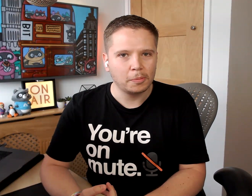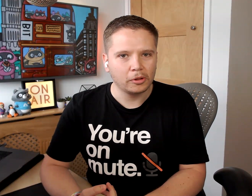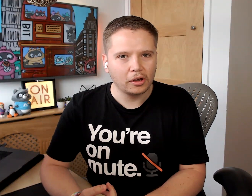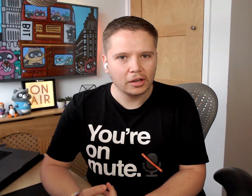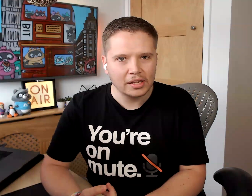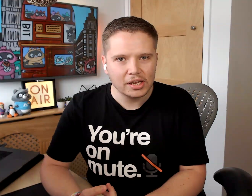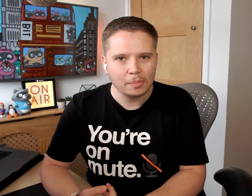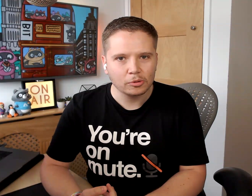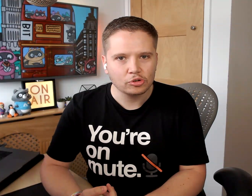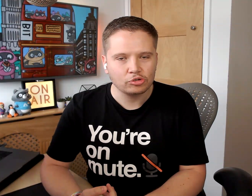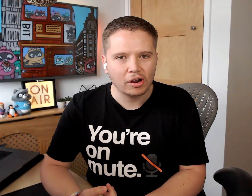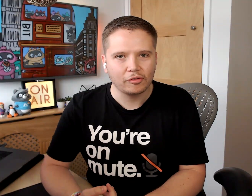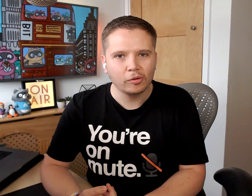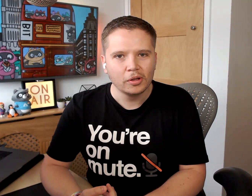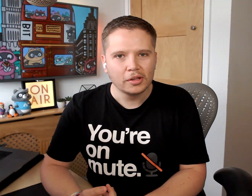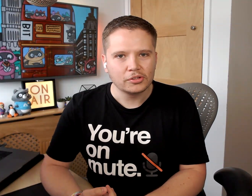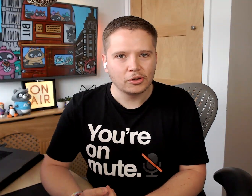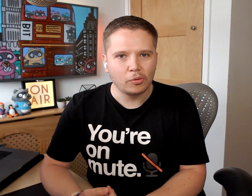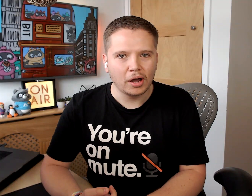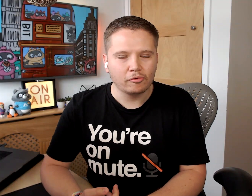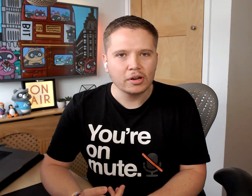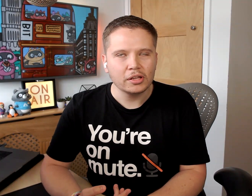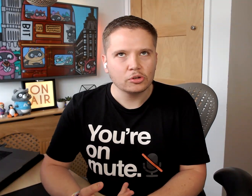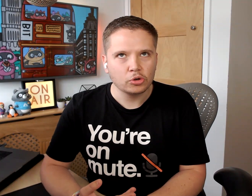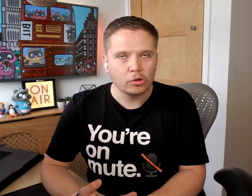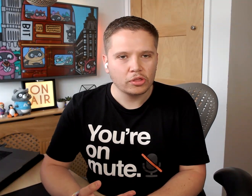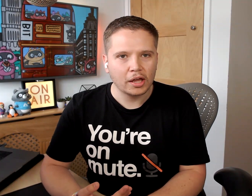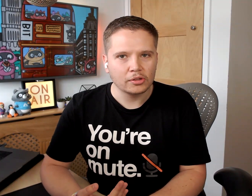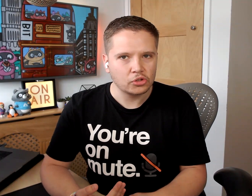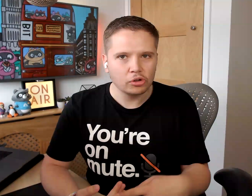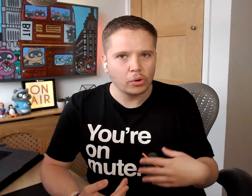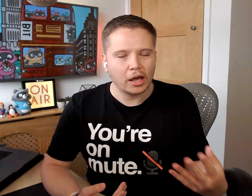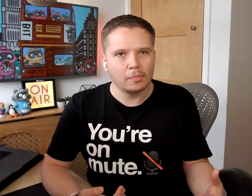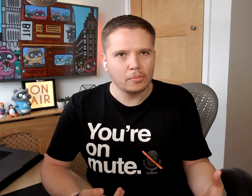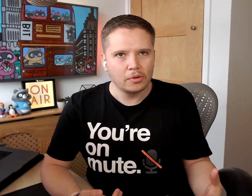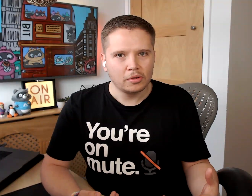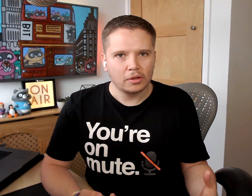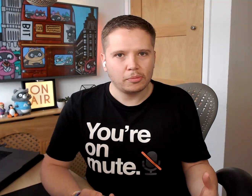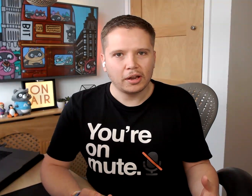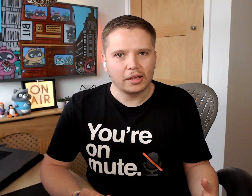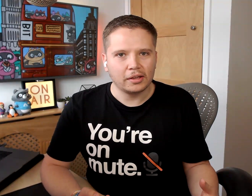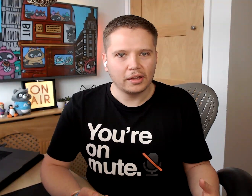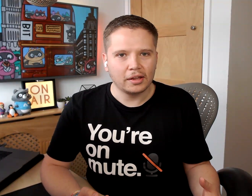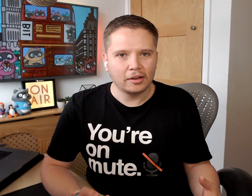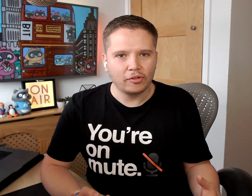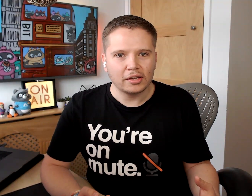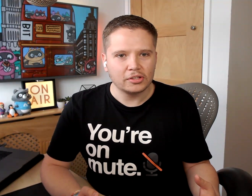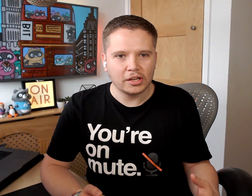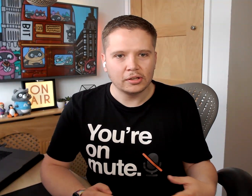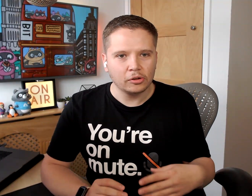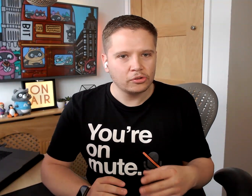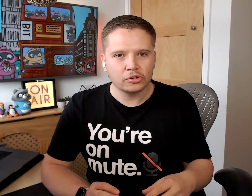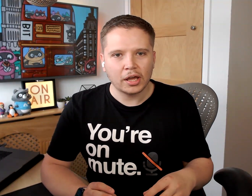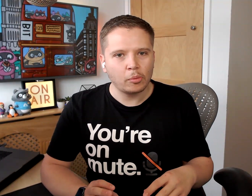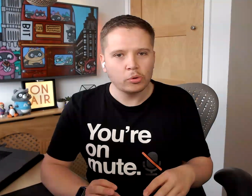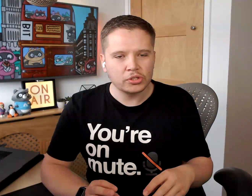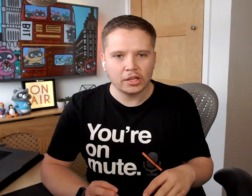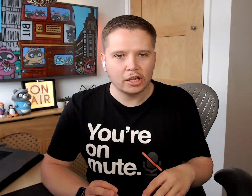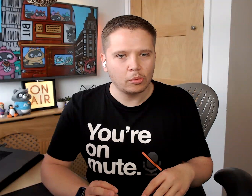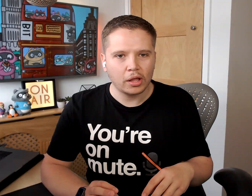people that are less able to travel. So I've really enjoyed that. And certainly when I'm planning an event in London, I'm always thinking, well,